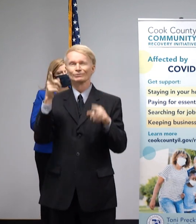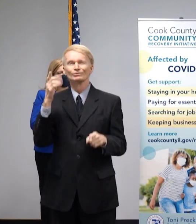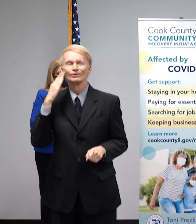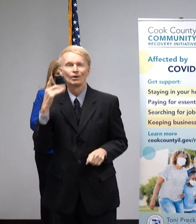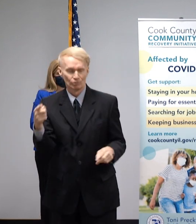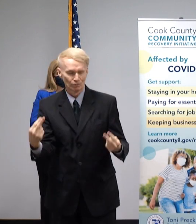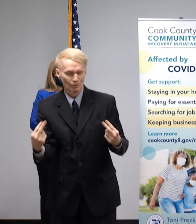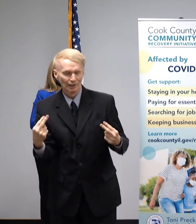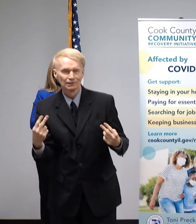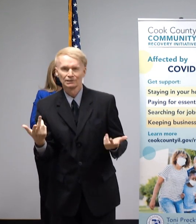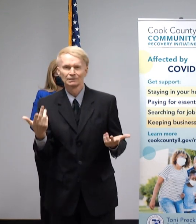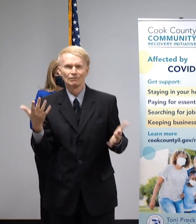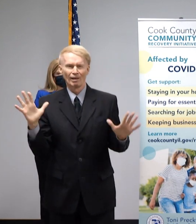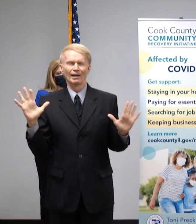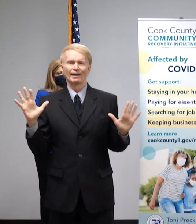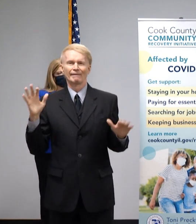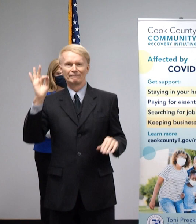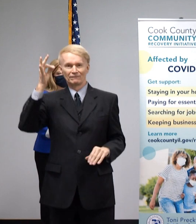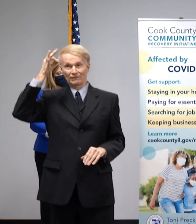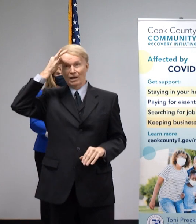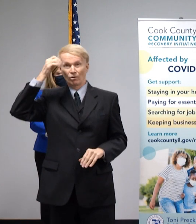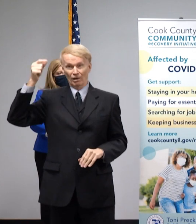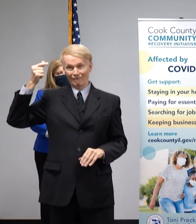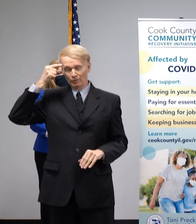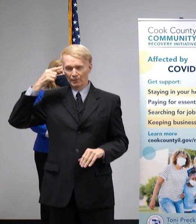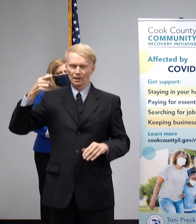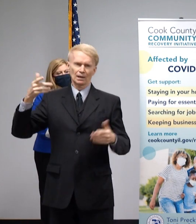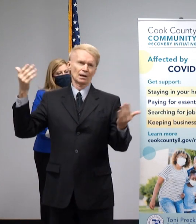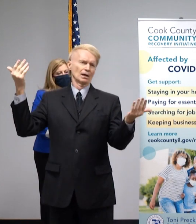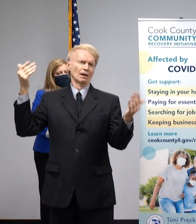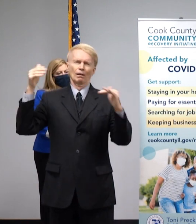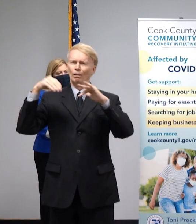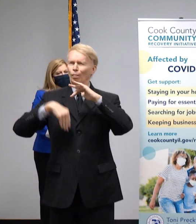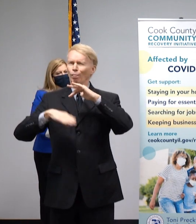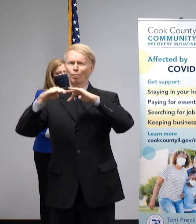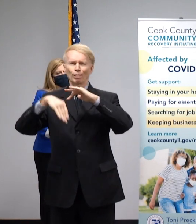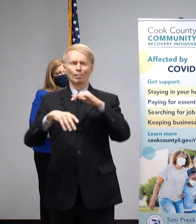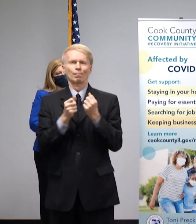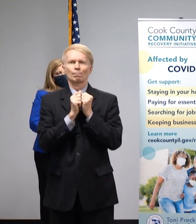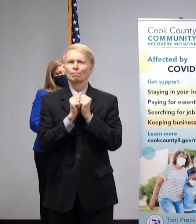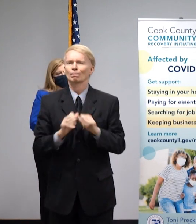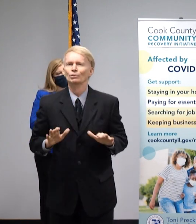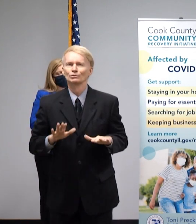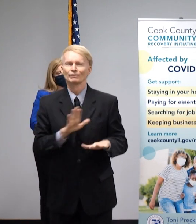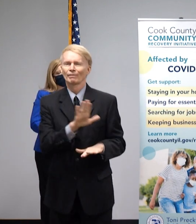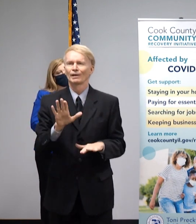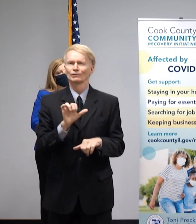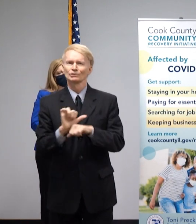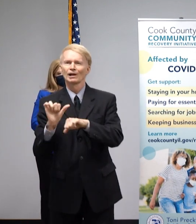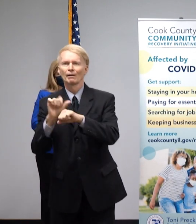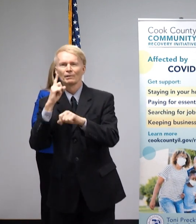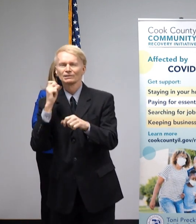government failed in many ways to do their job and to uphold the expanded unemployment benefits that people were receiving. And so the